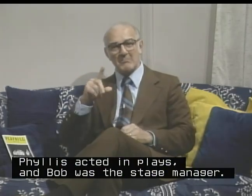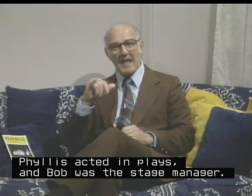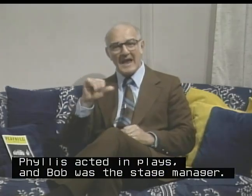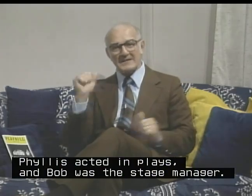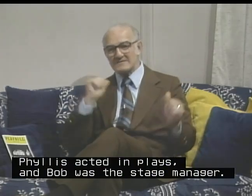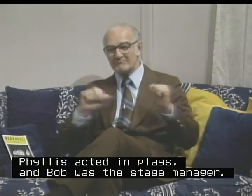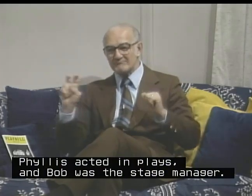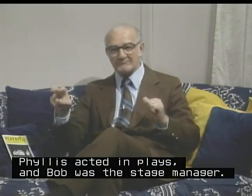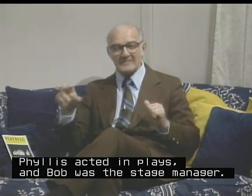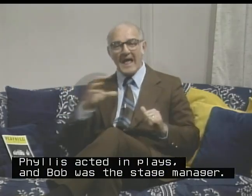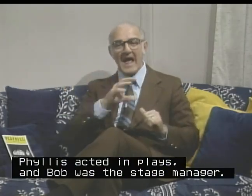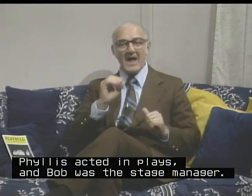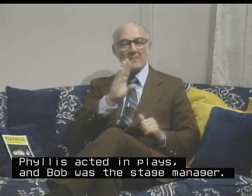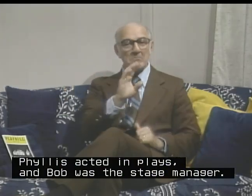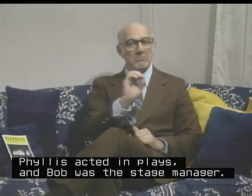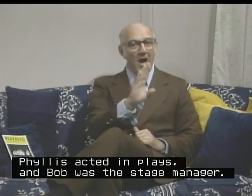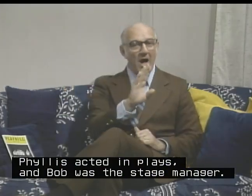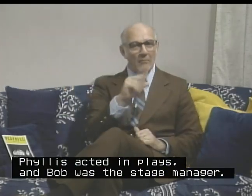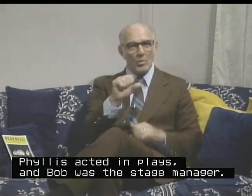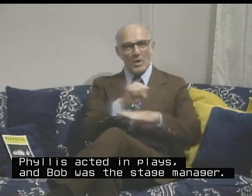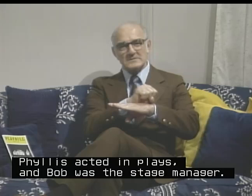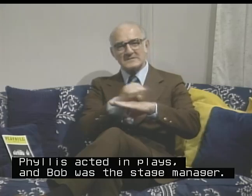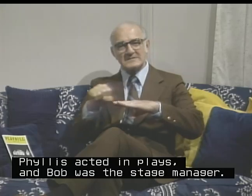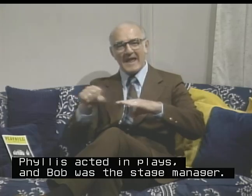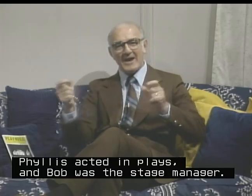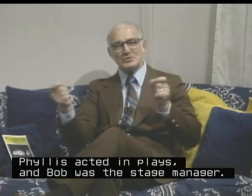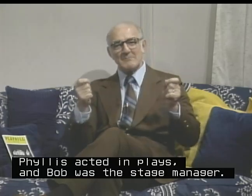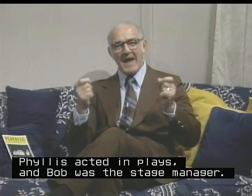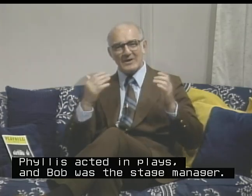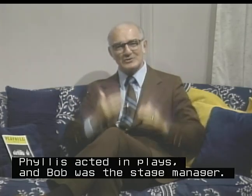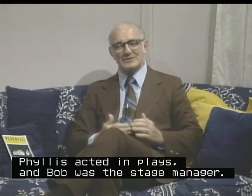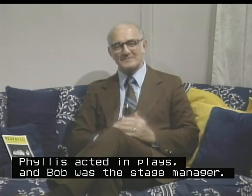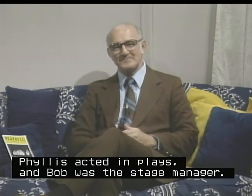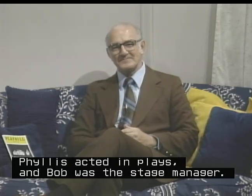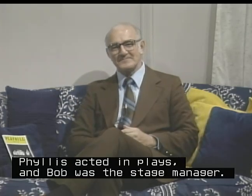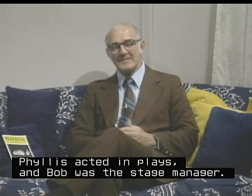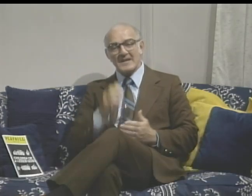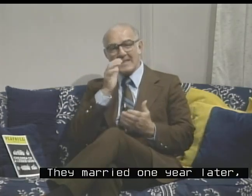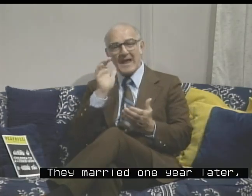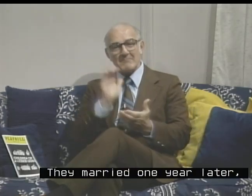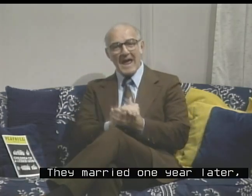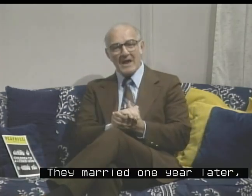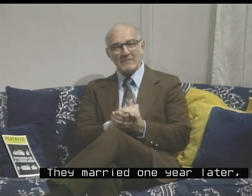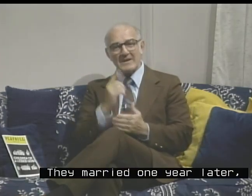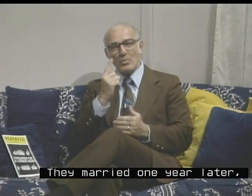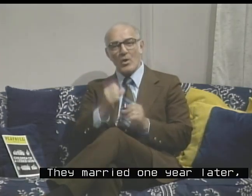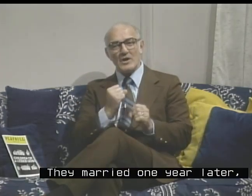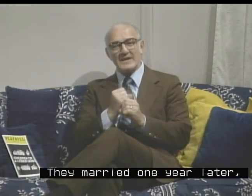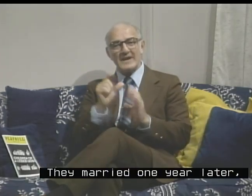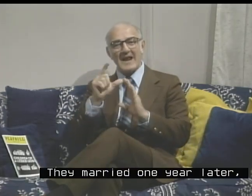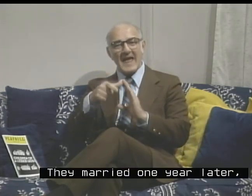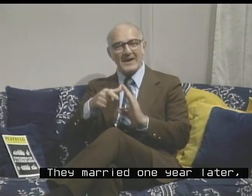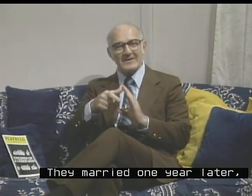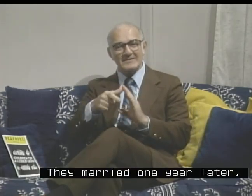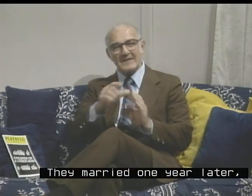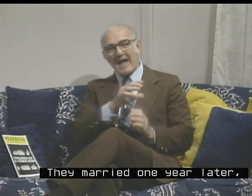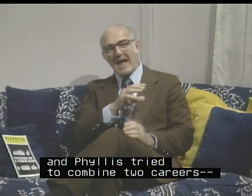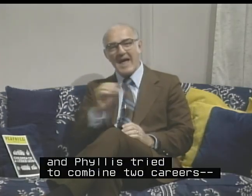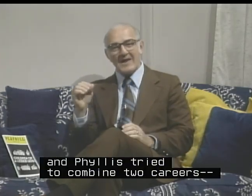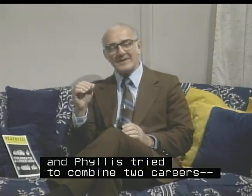plays, and Bob was the stage manager. They married one year later, and